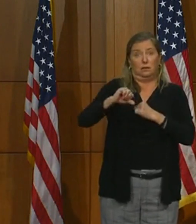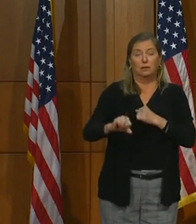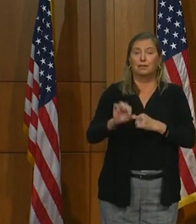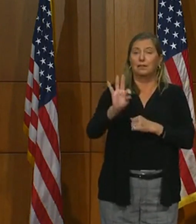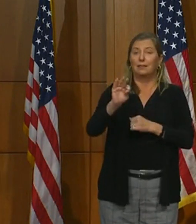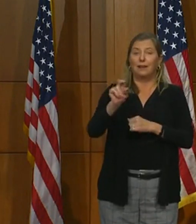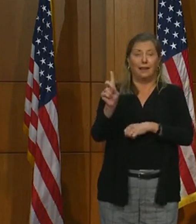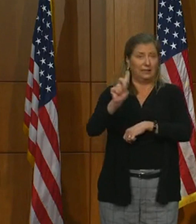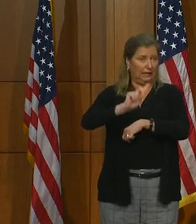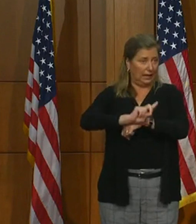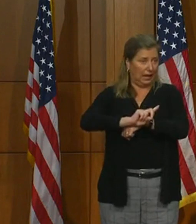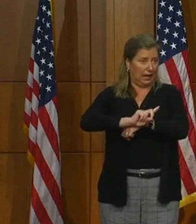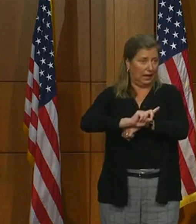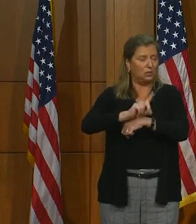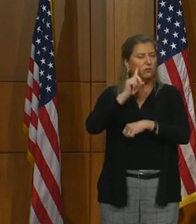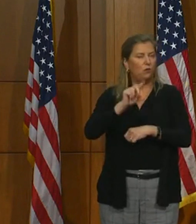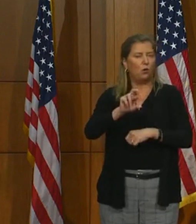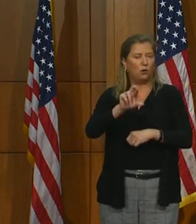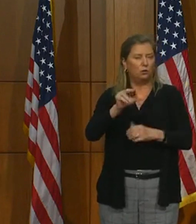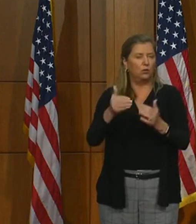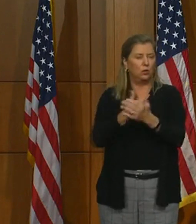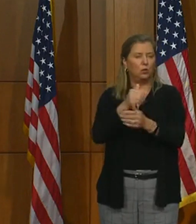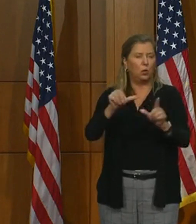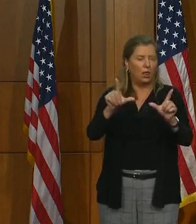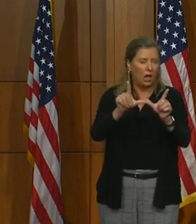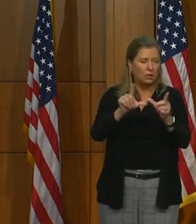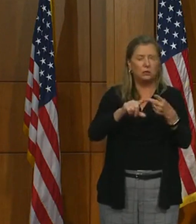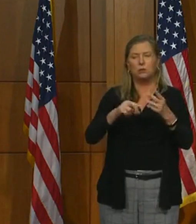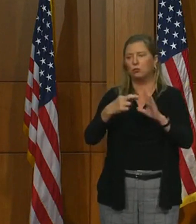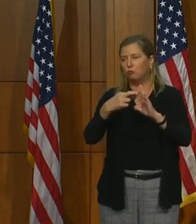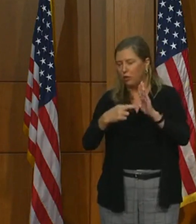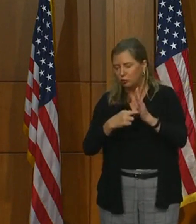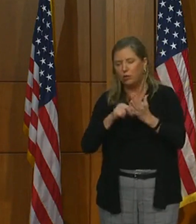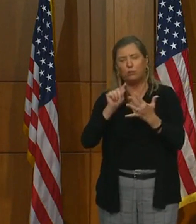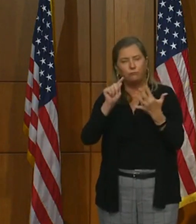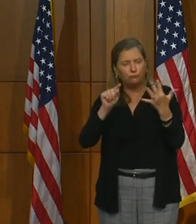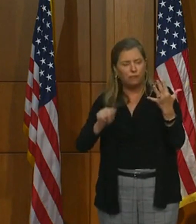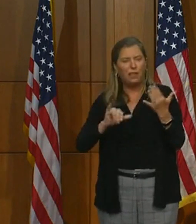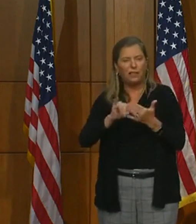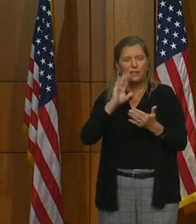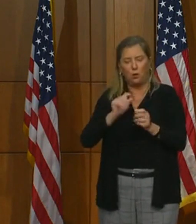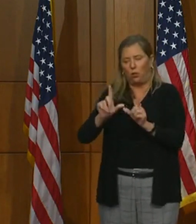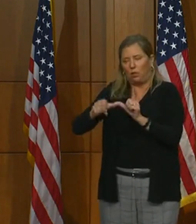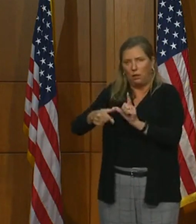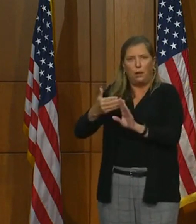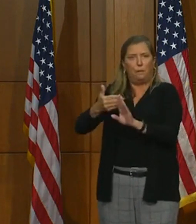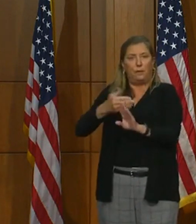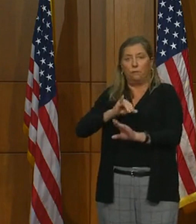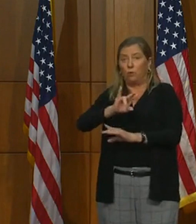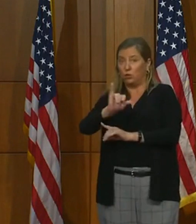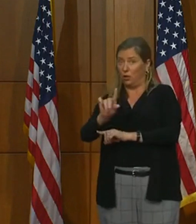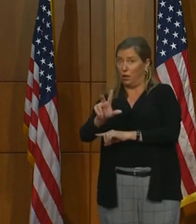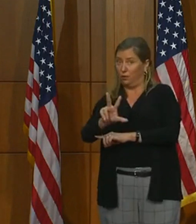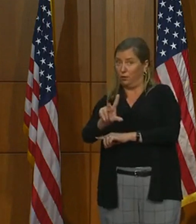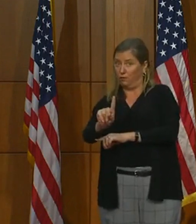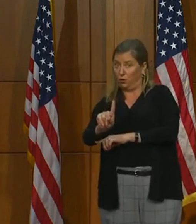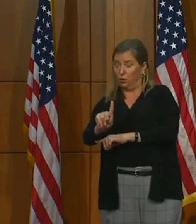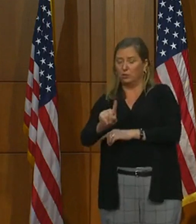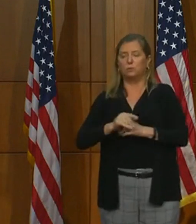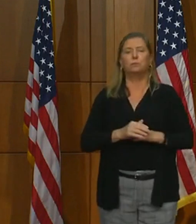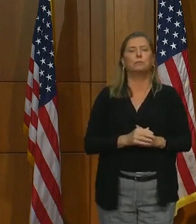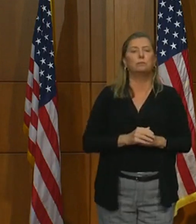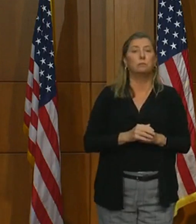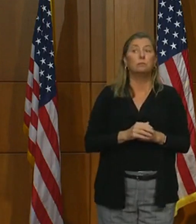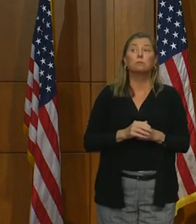extension to renew licenses, registration, or other credentials that expire before July the 31st.